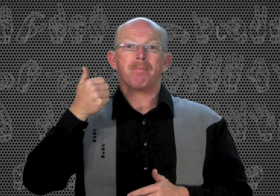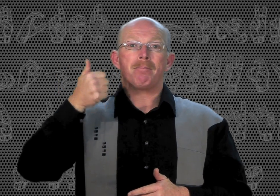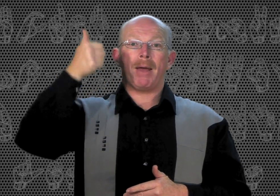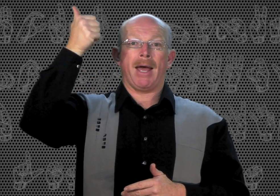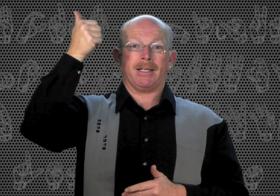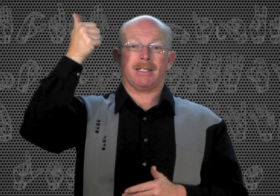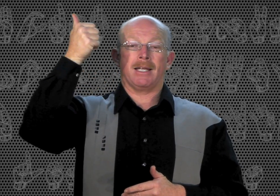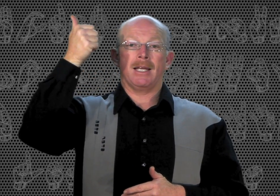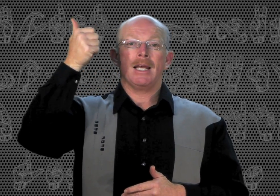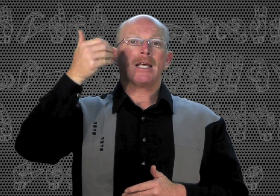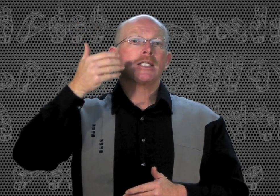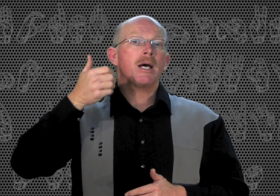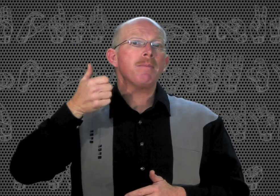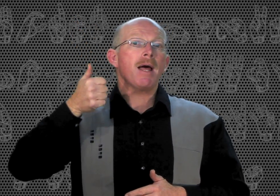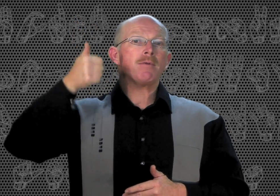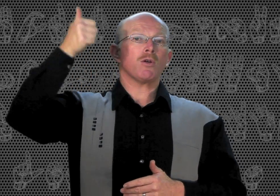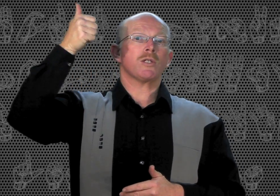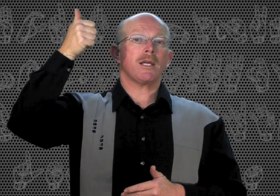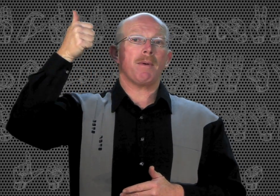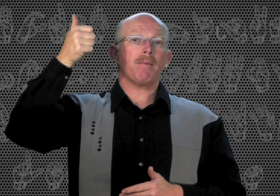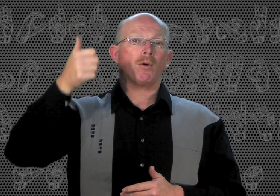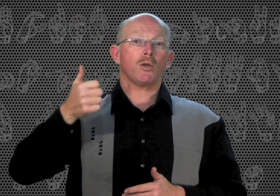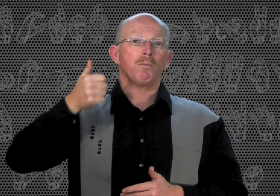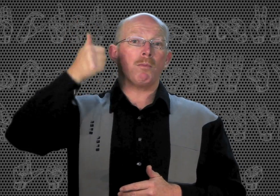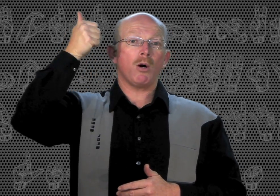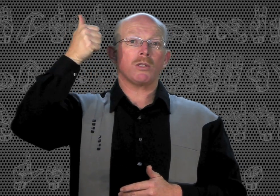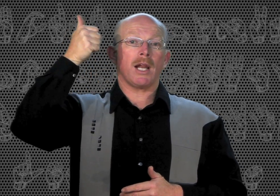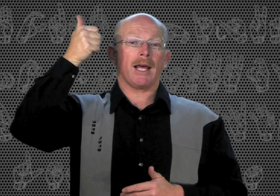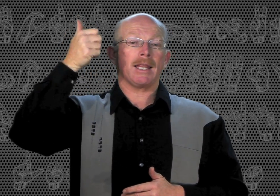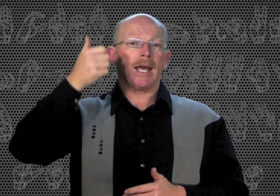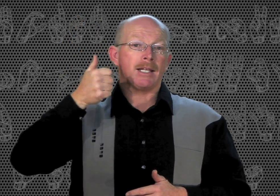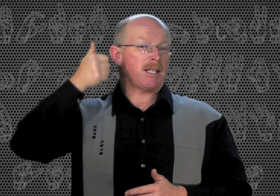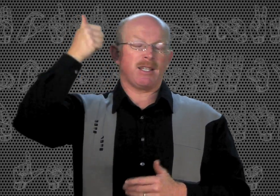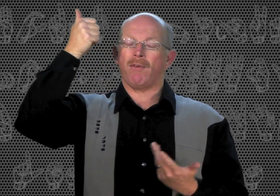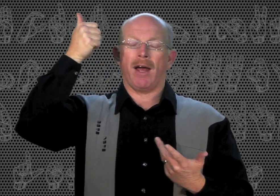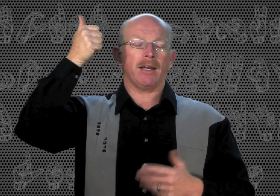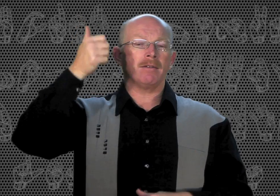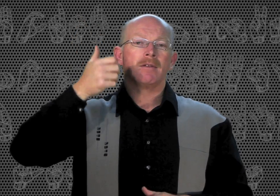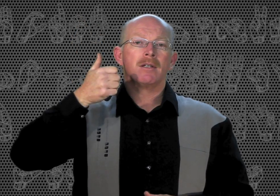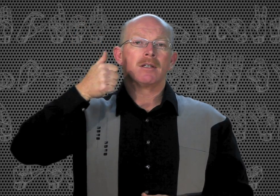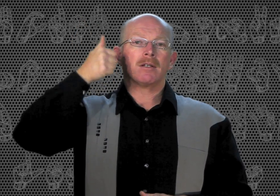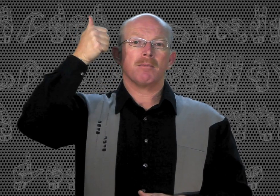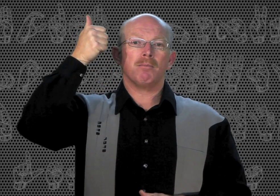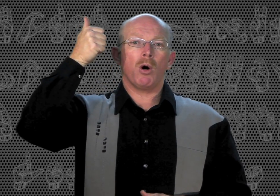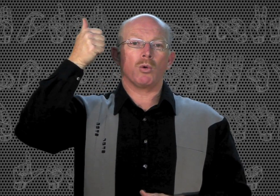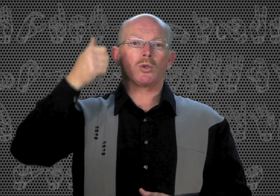best. Sometimes you'll see people do most like this. That's fine. Most.